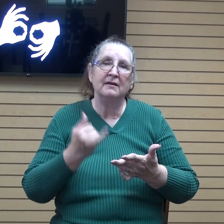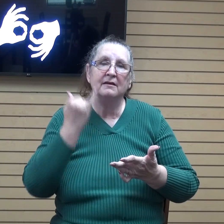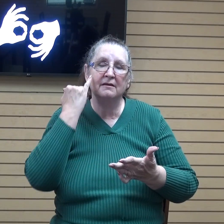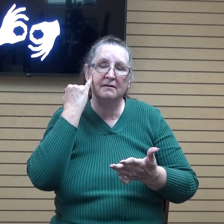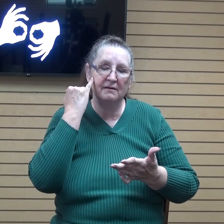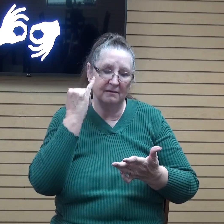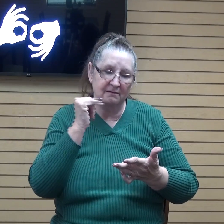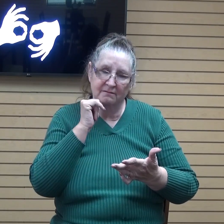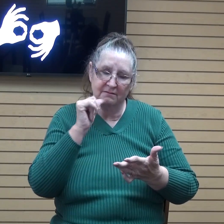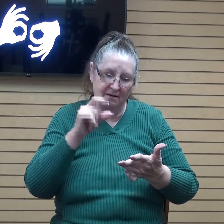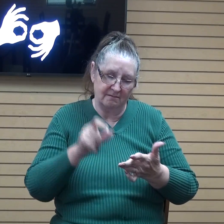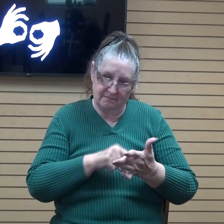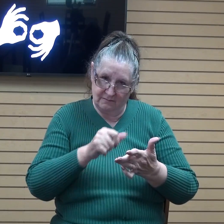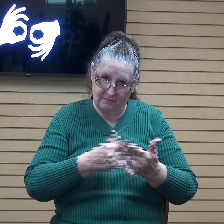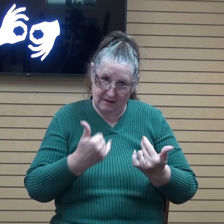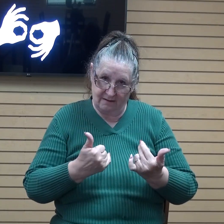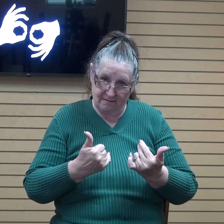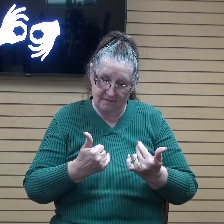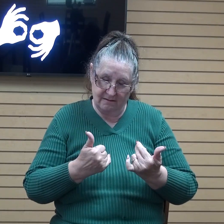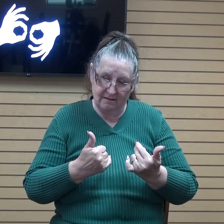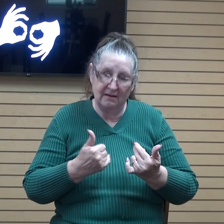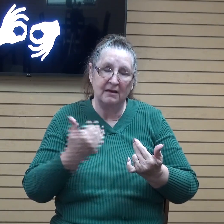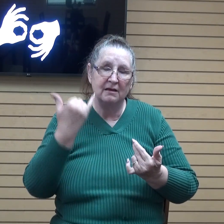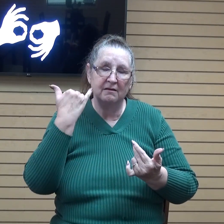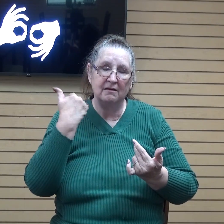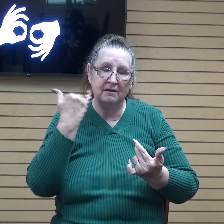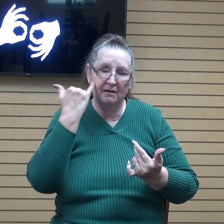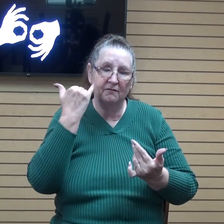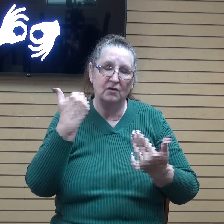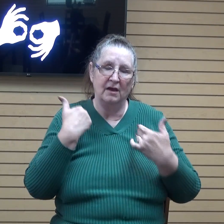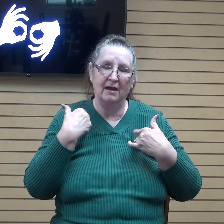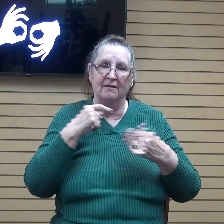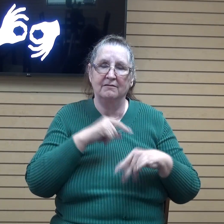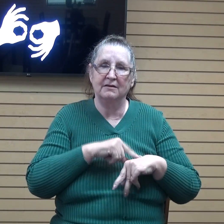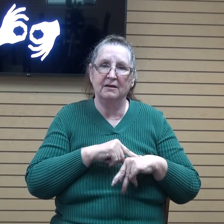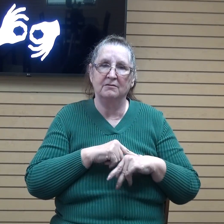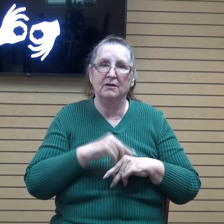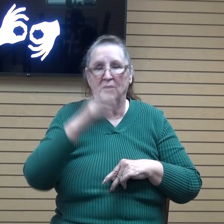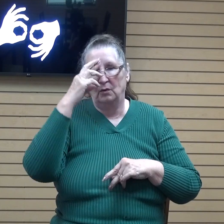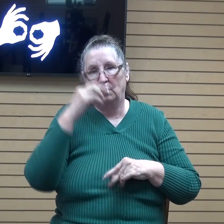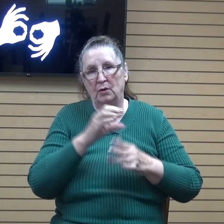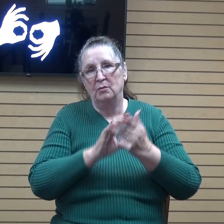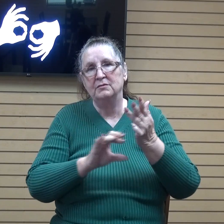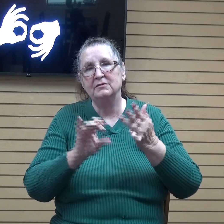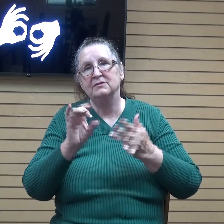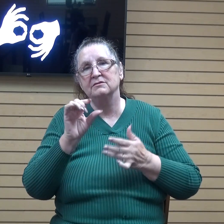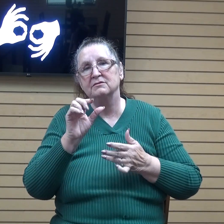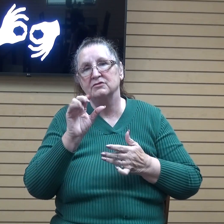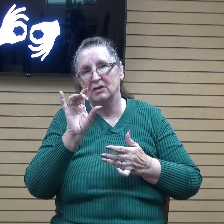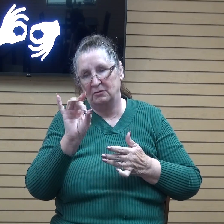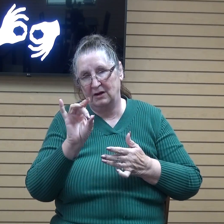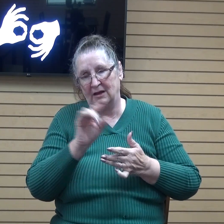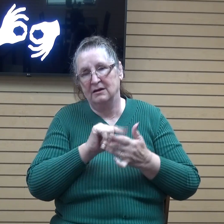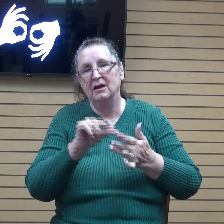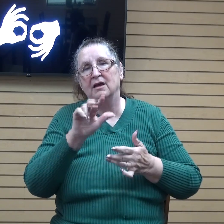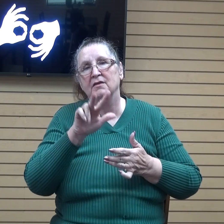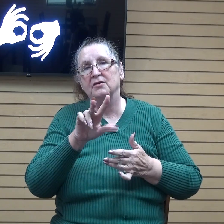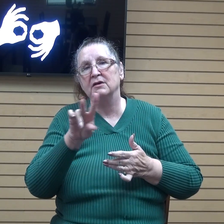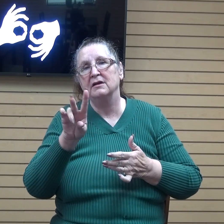if you get time turn to romans chapter 8 verses 35 through 39 uh and and i'd like you guys